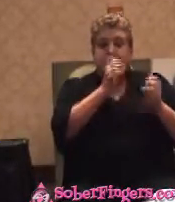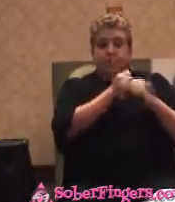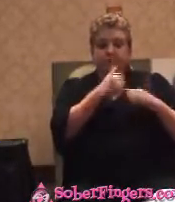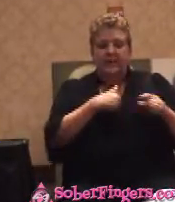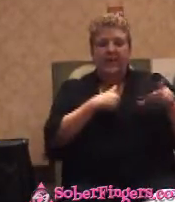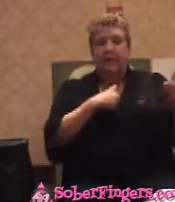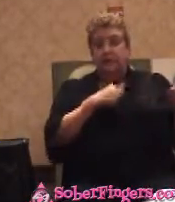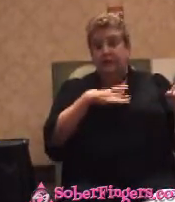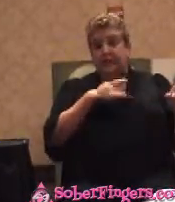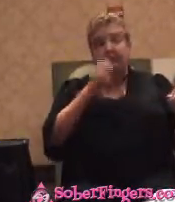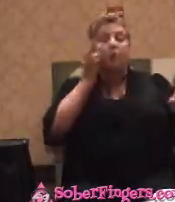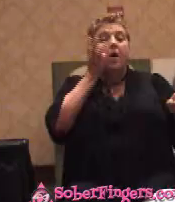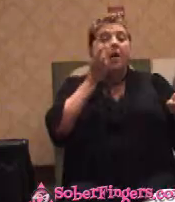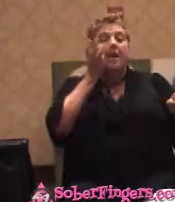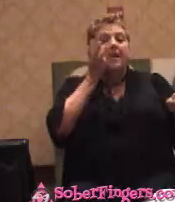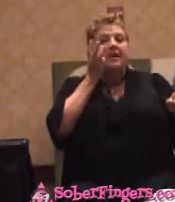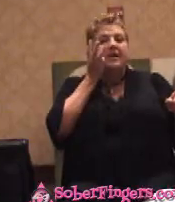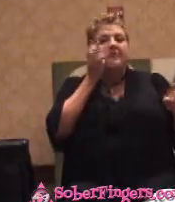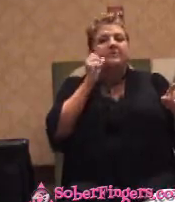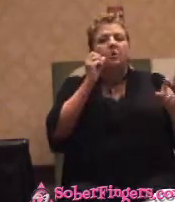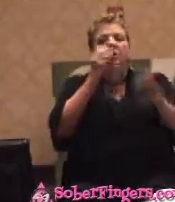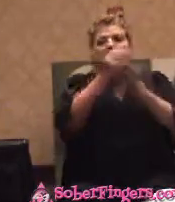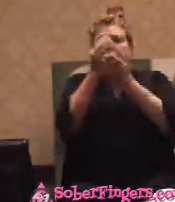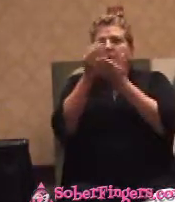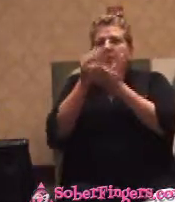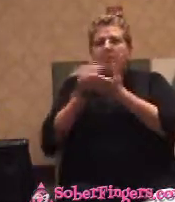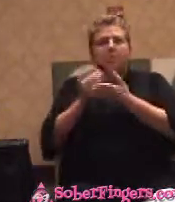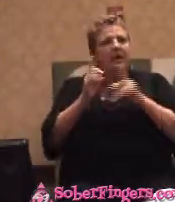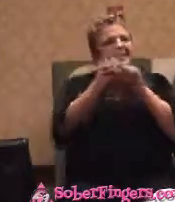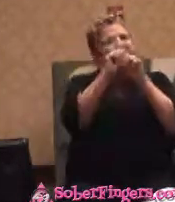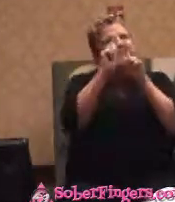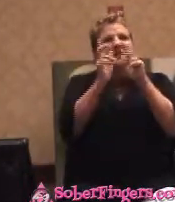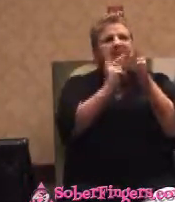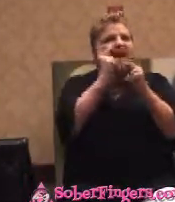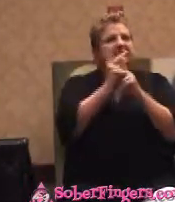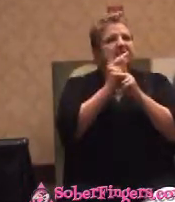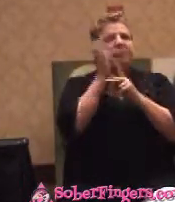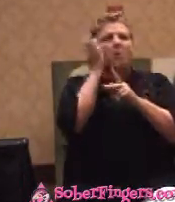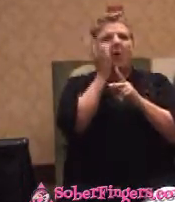wine. I bought every kind of wine I could shake mine. Well, I have boxes of wine, I bought all of them.